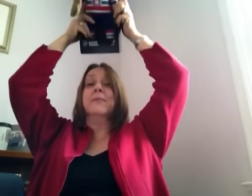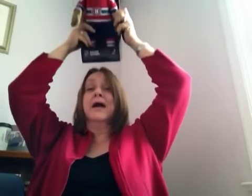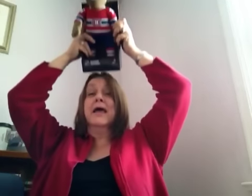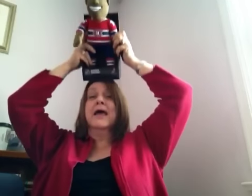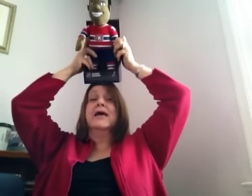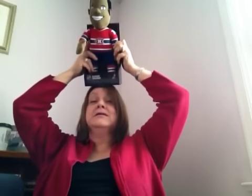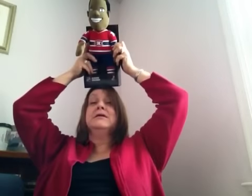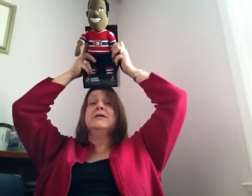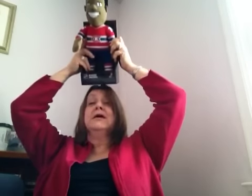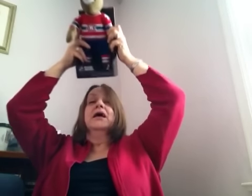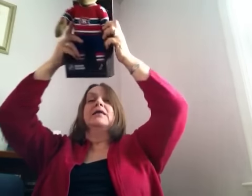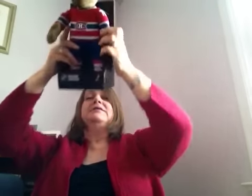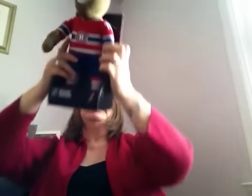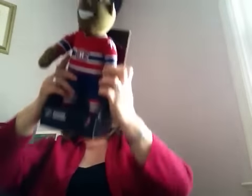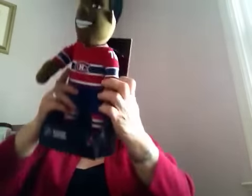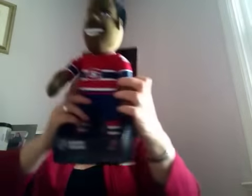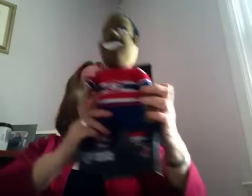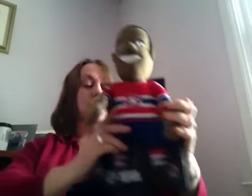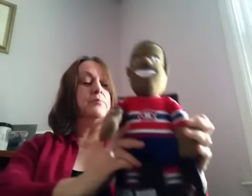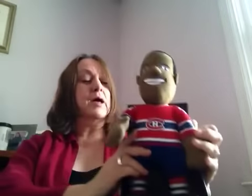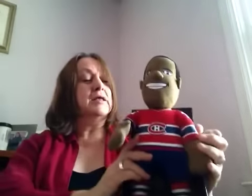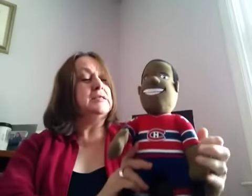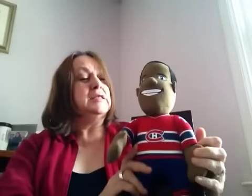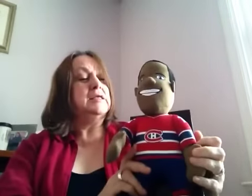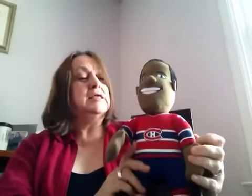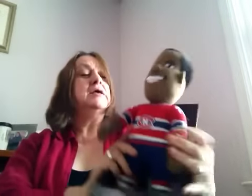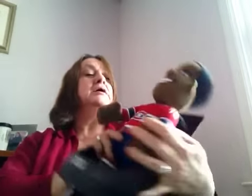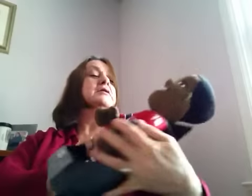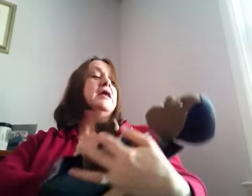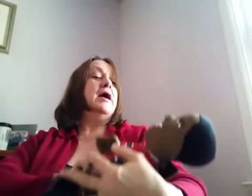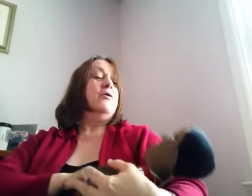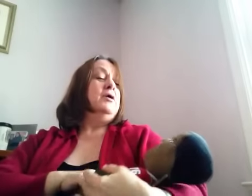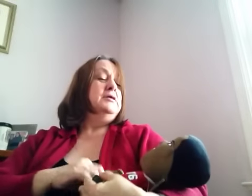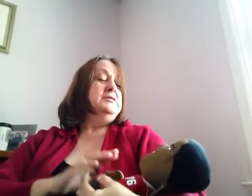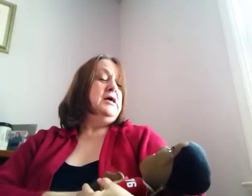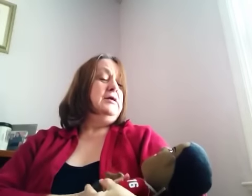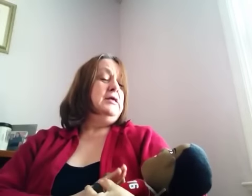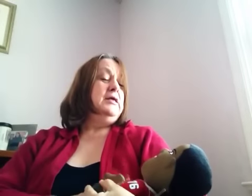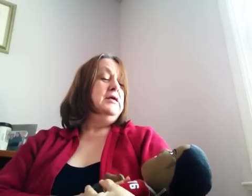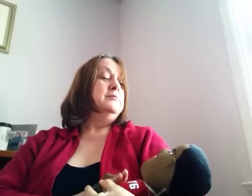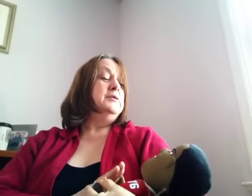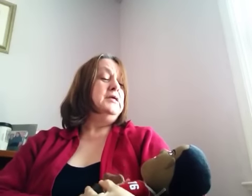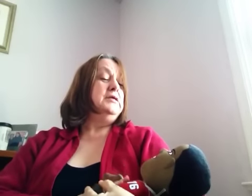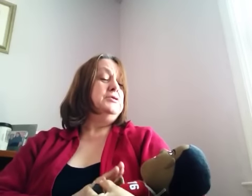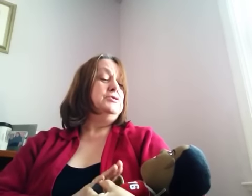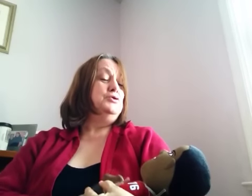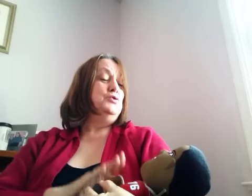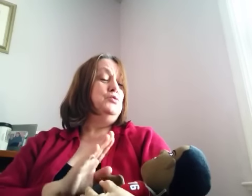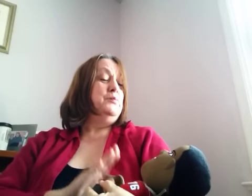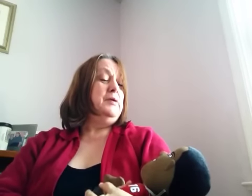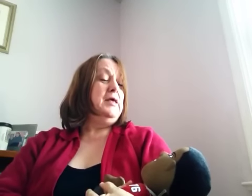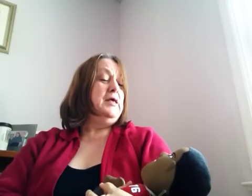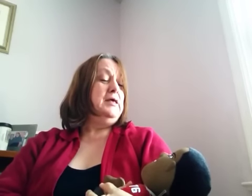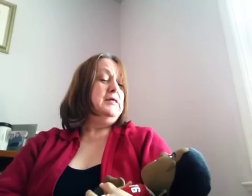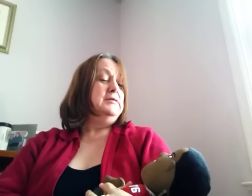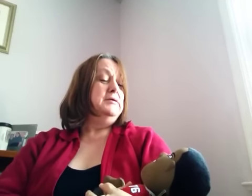my head. And dancing on my knee. Now tuck him into bed. night. P